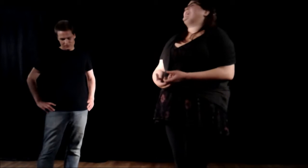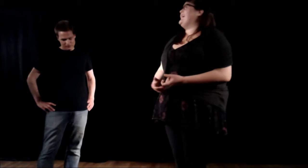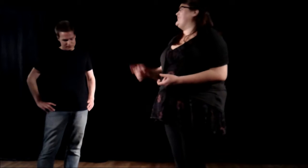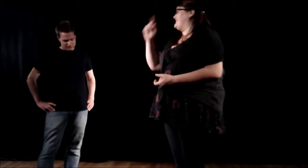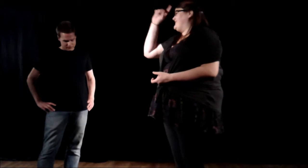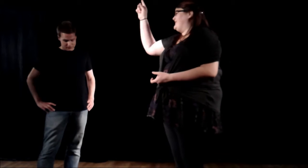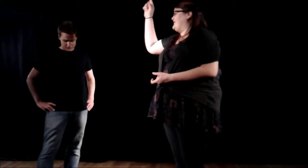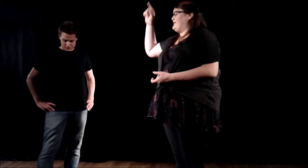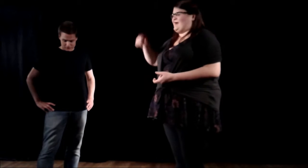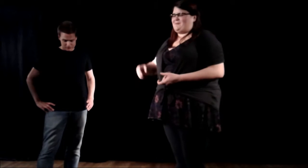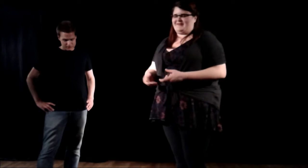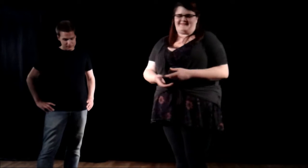yes. Spelliamis.